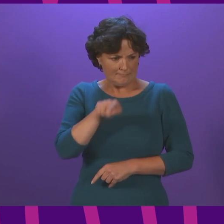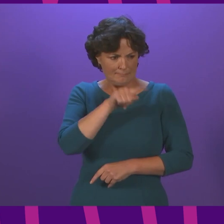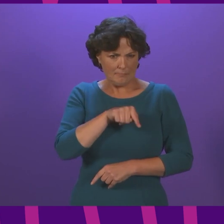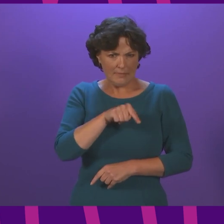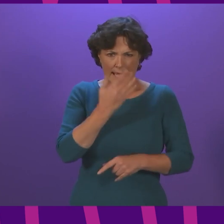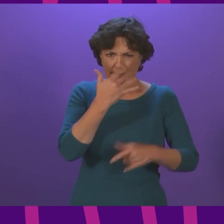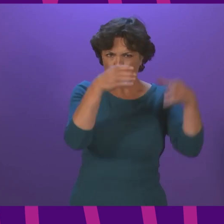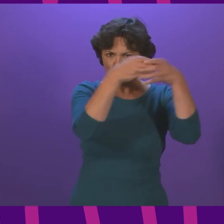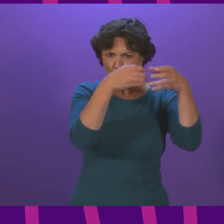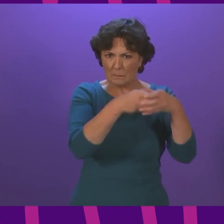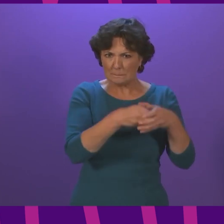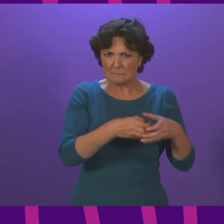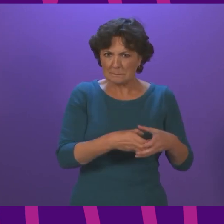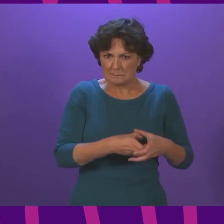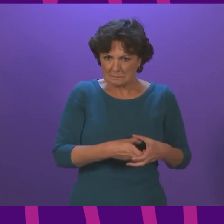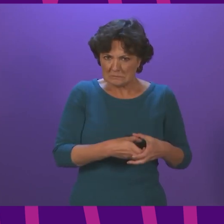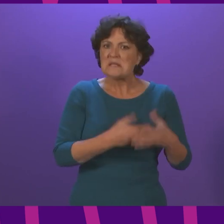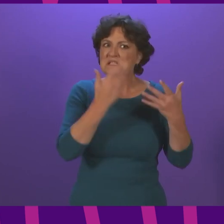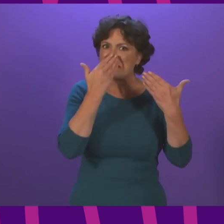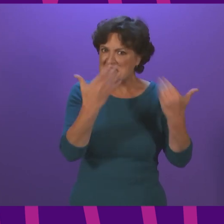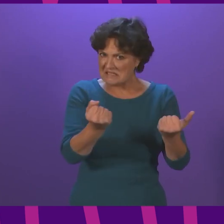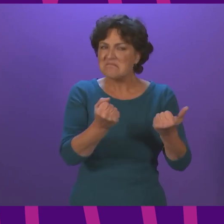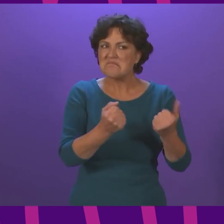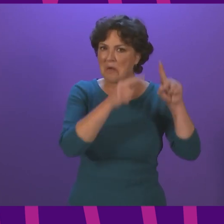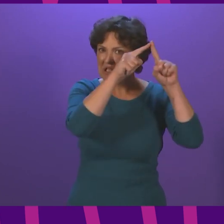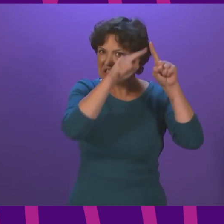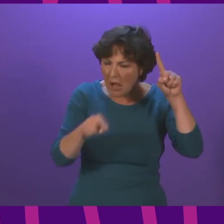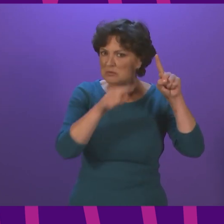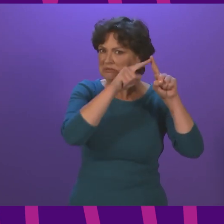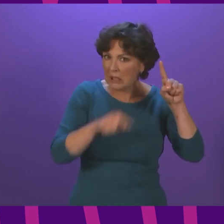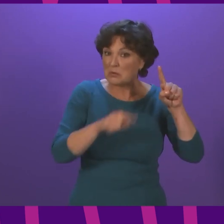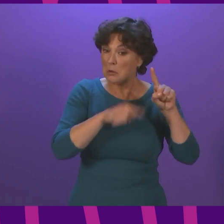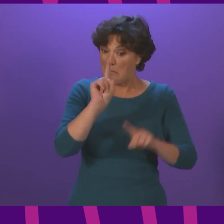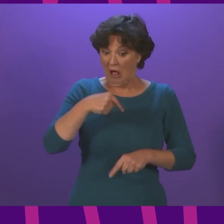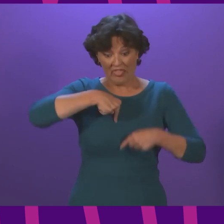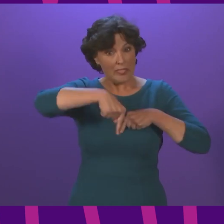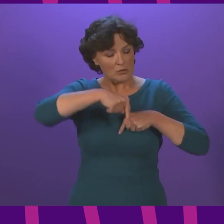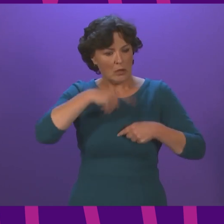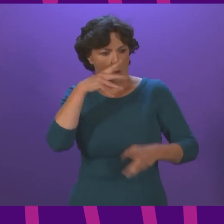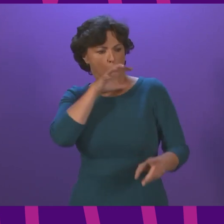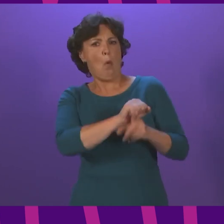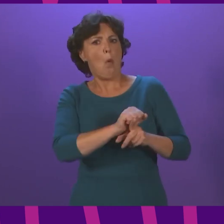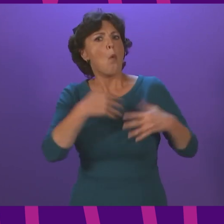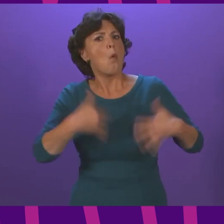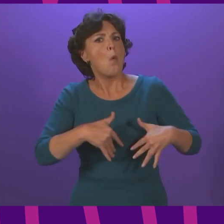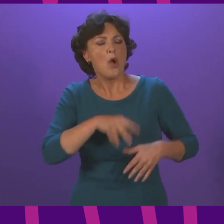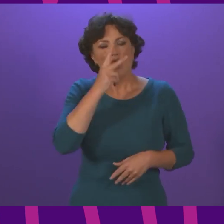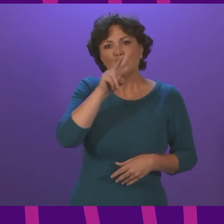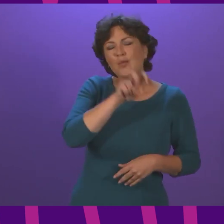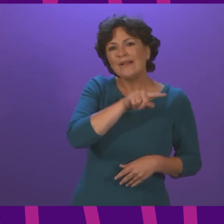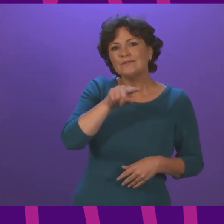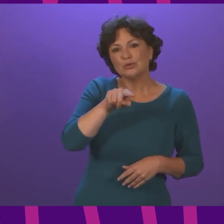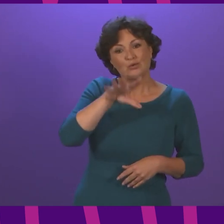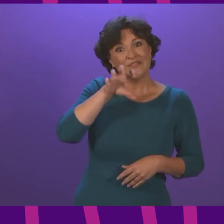age groups. The most significant decline this week, again, has been amongst 15 to 24-year-olds. Cases in that age group have